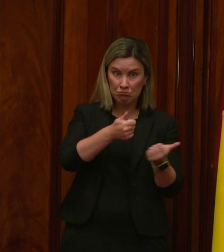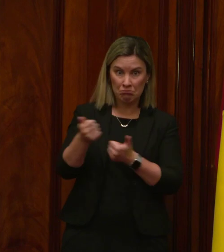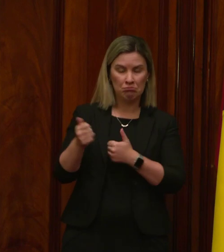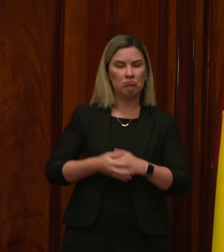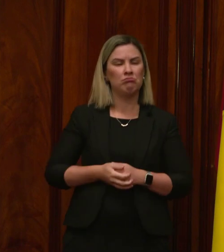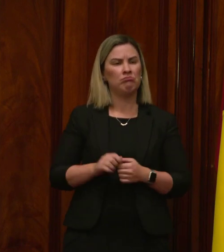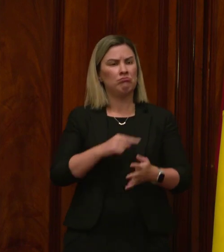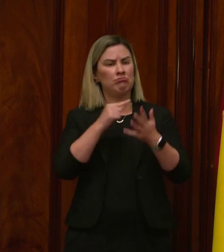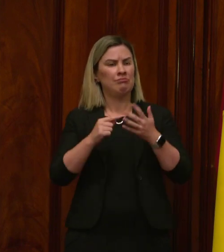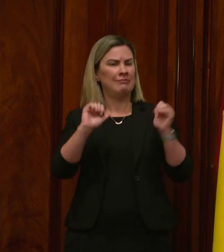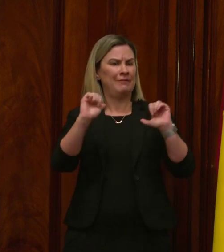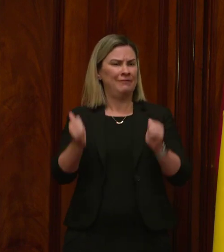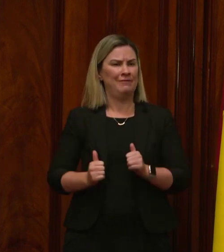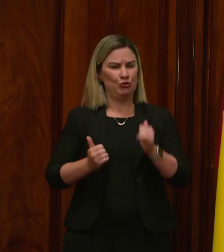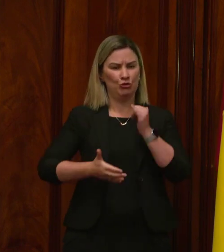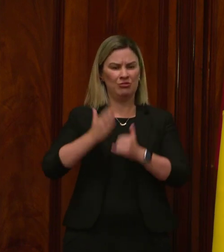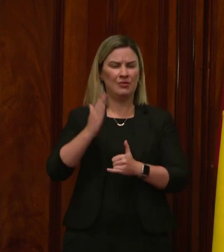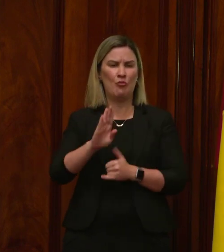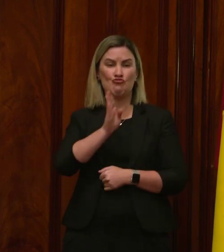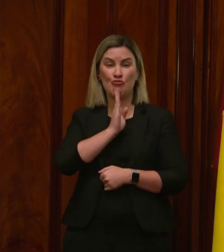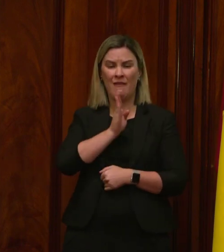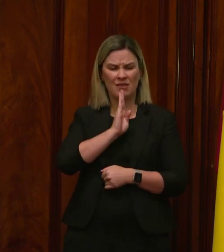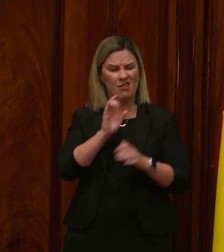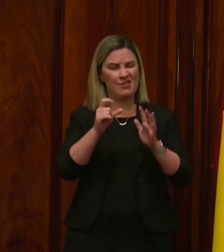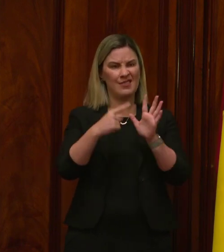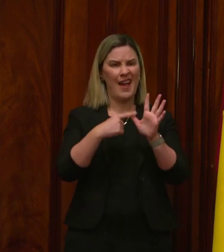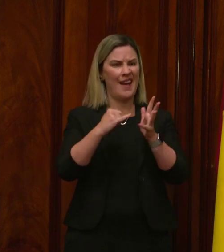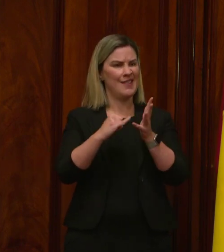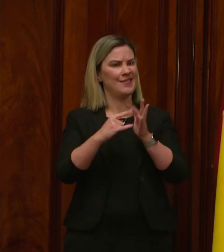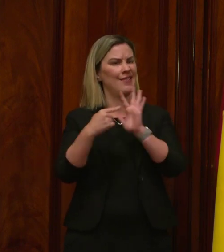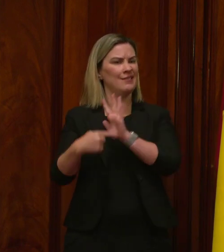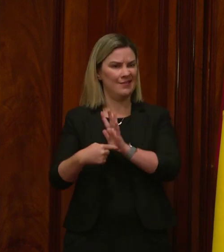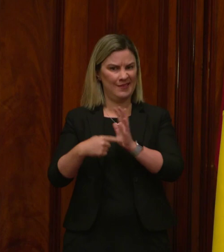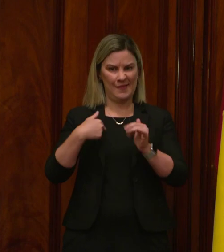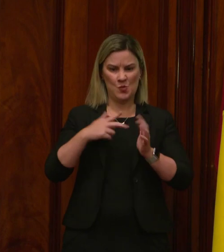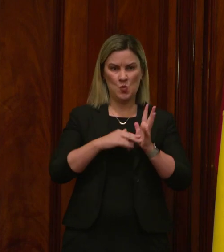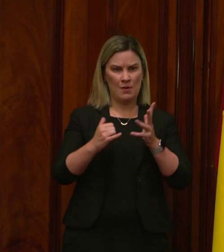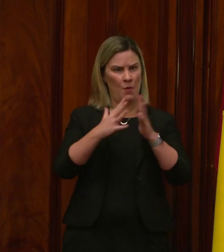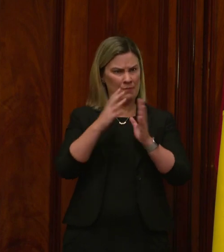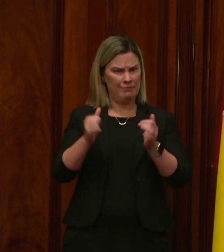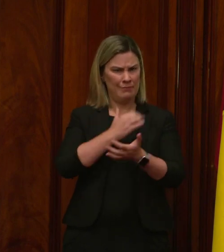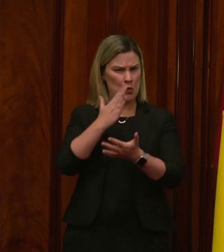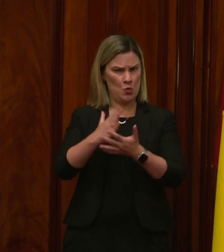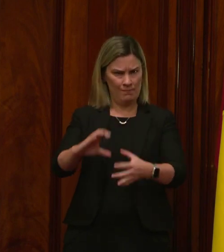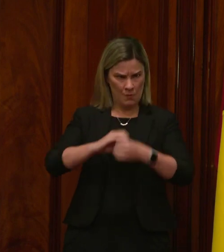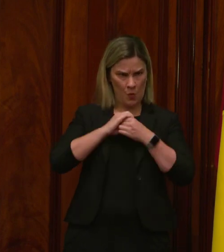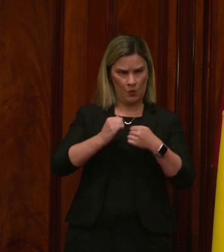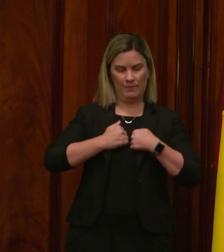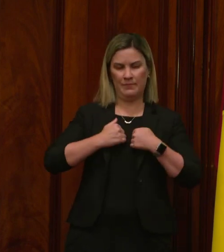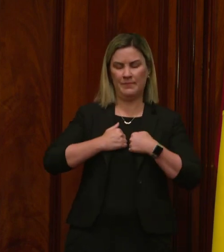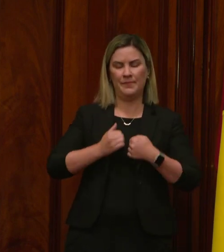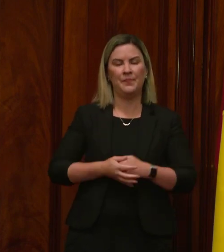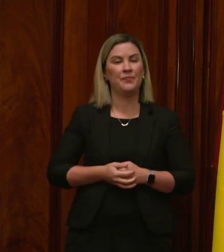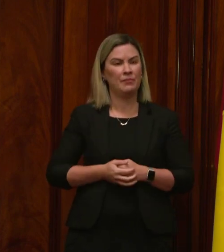privatisation of state-owned assets and critical infrastructure while creating a state-owned clean energy corporation, and to build an